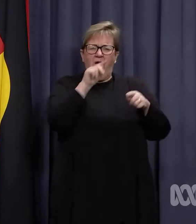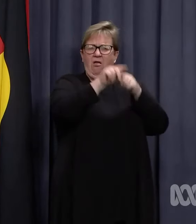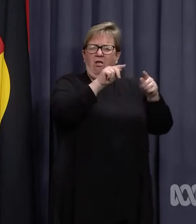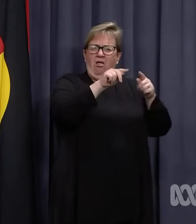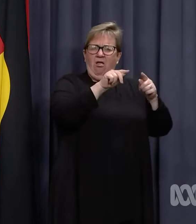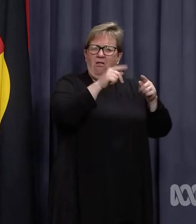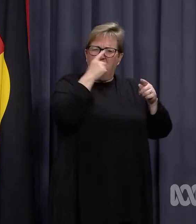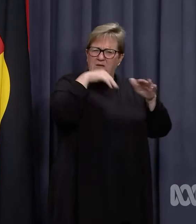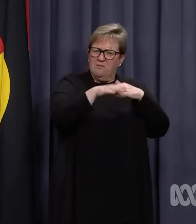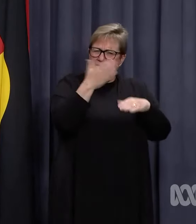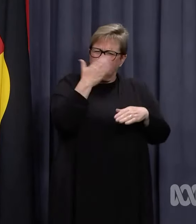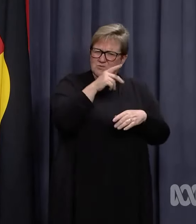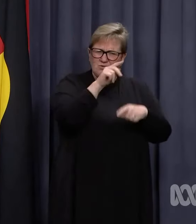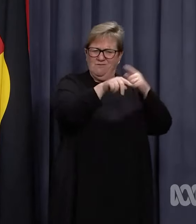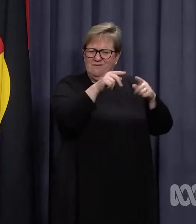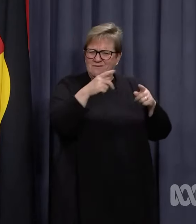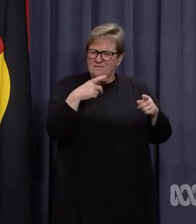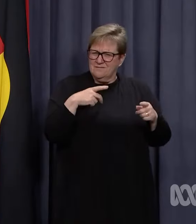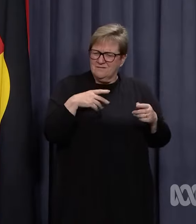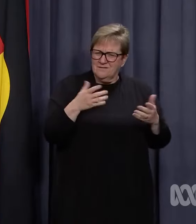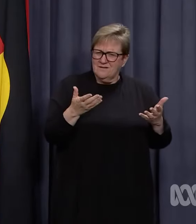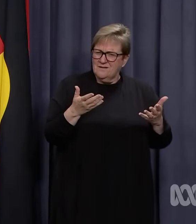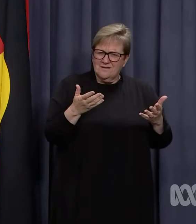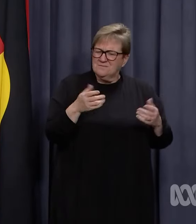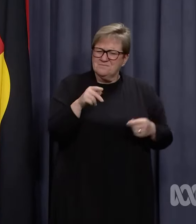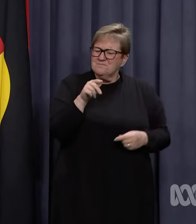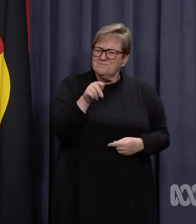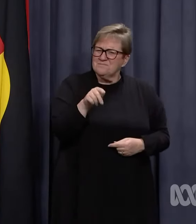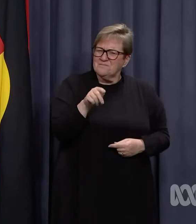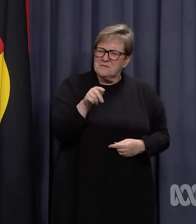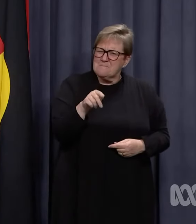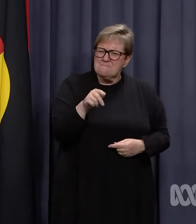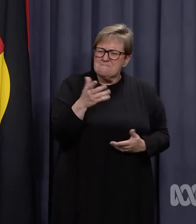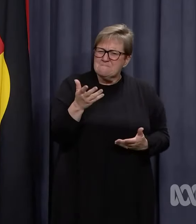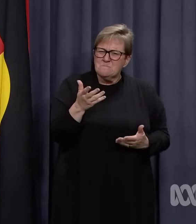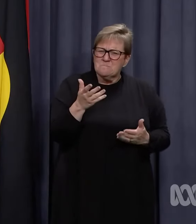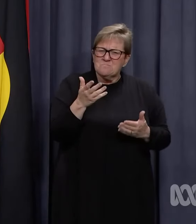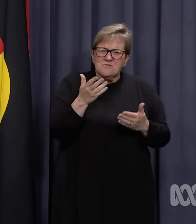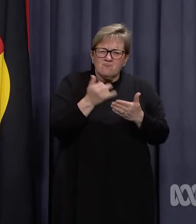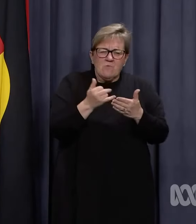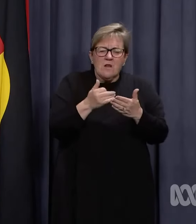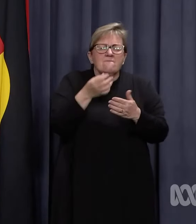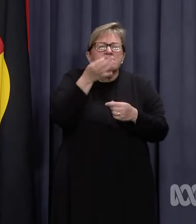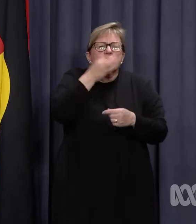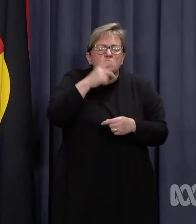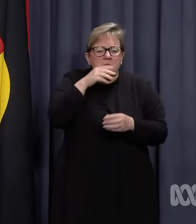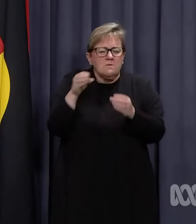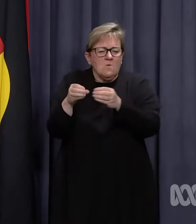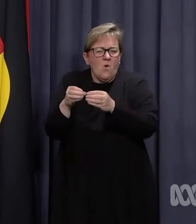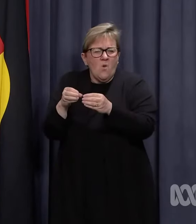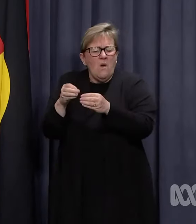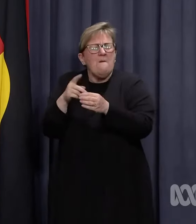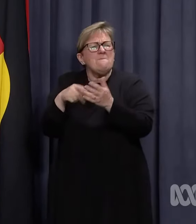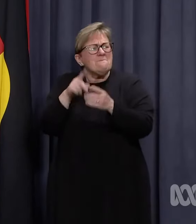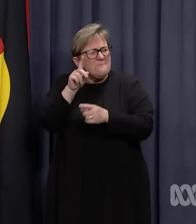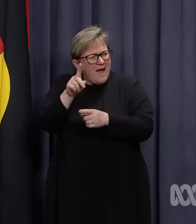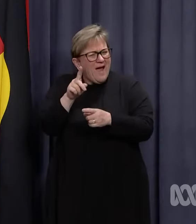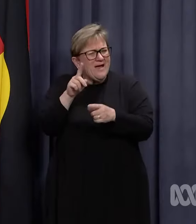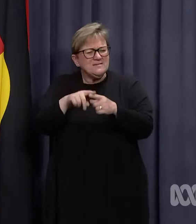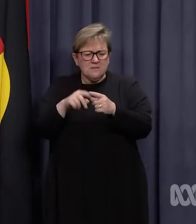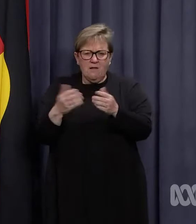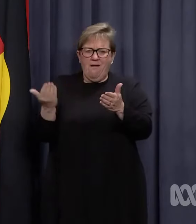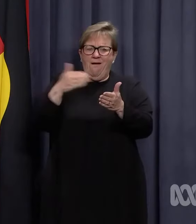people working in schools. This is the very, very small minority, but it has added